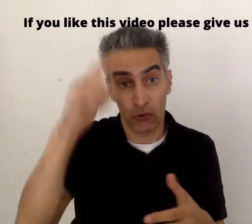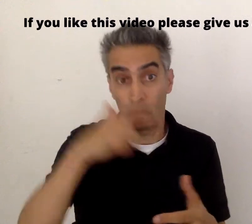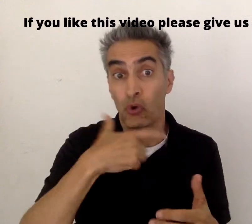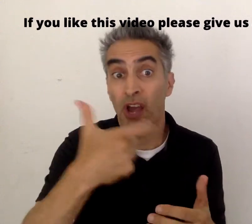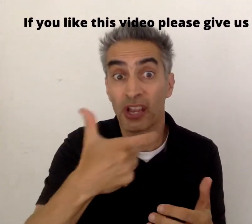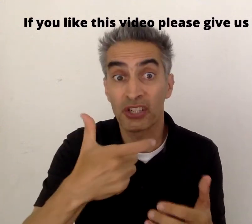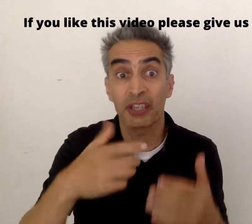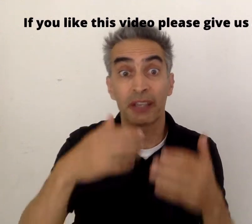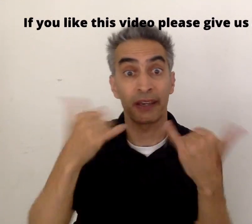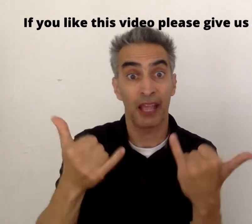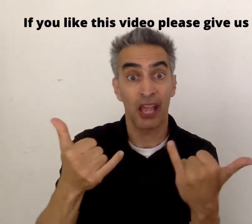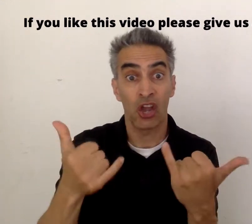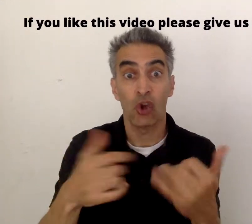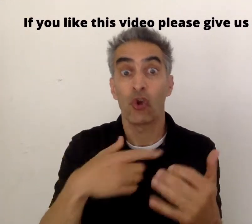Thank you for watching this video.